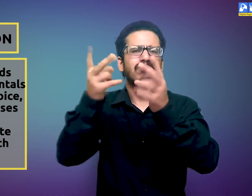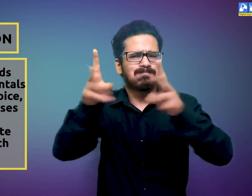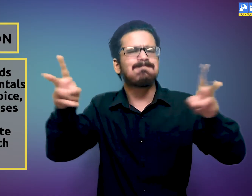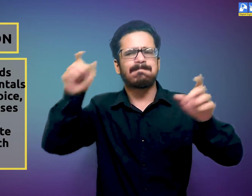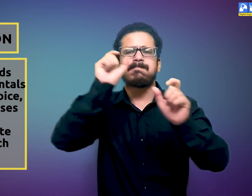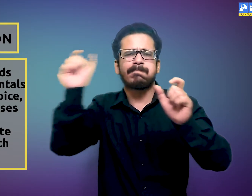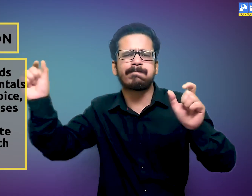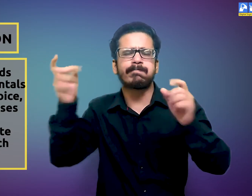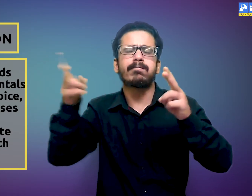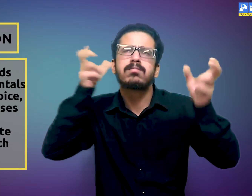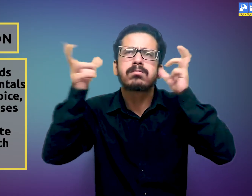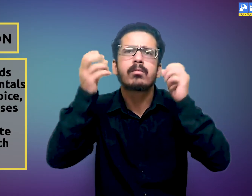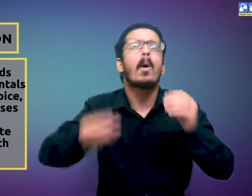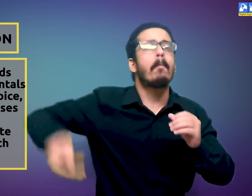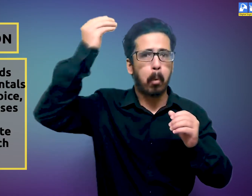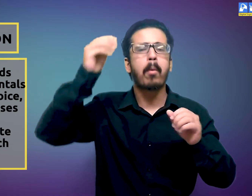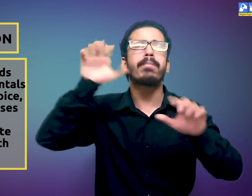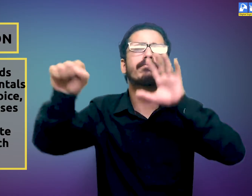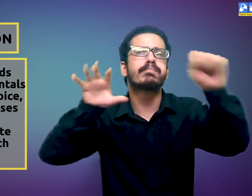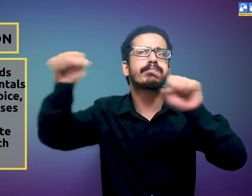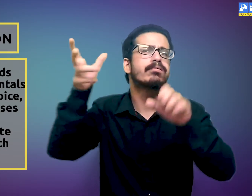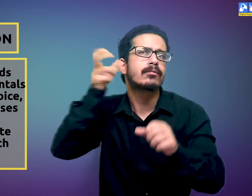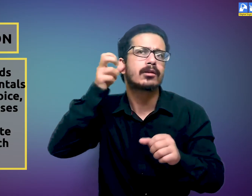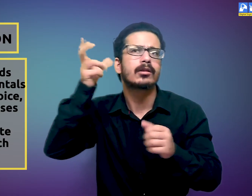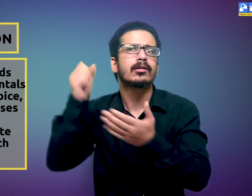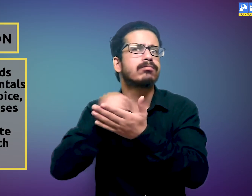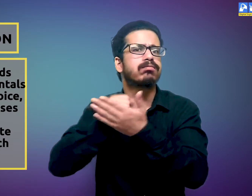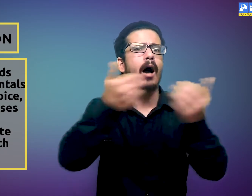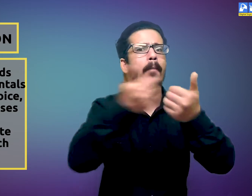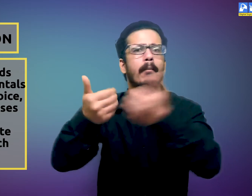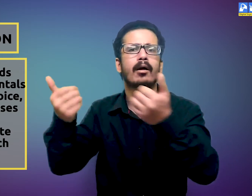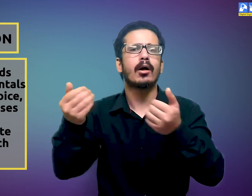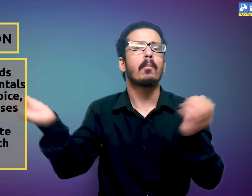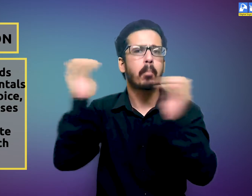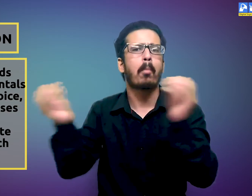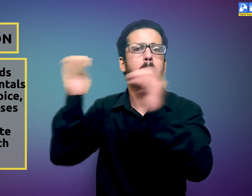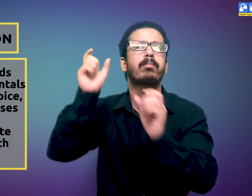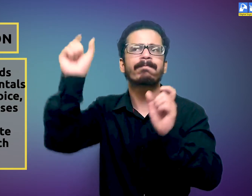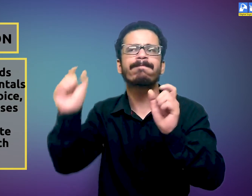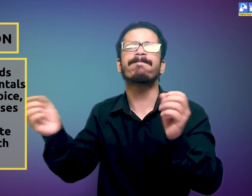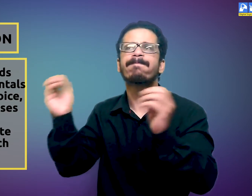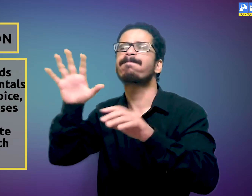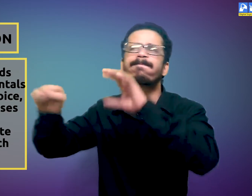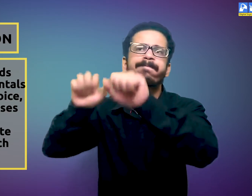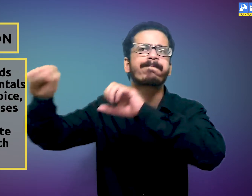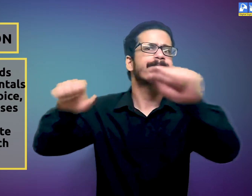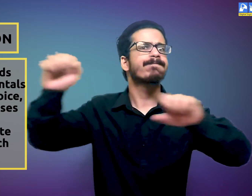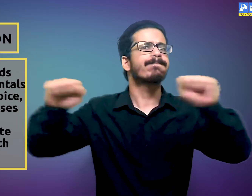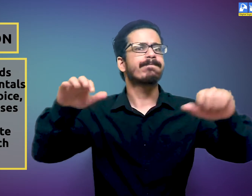between different speech sounds such as b, e, pa, s, etc. more. In this phase, they are able to